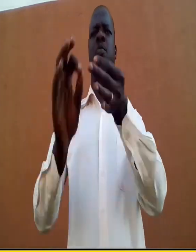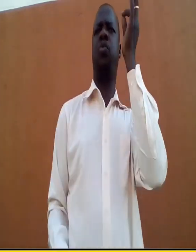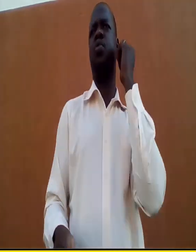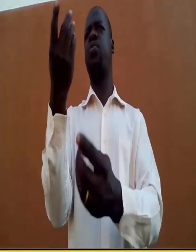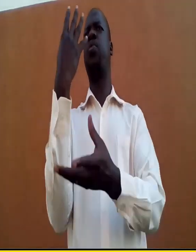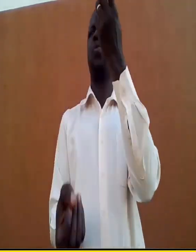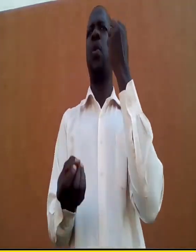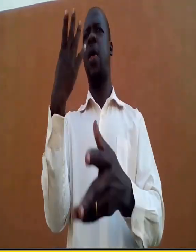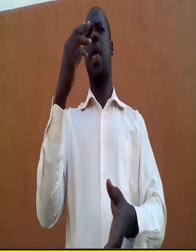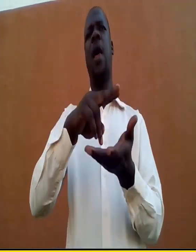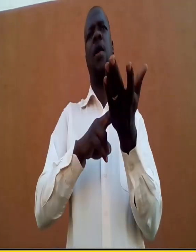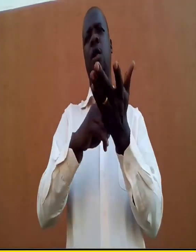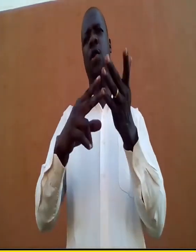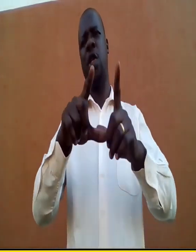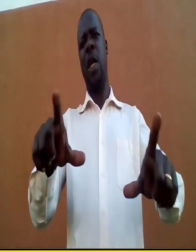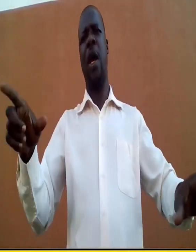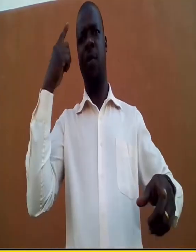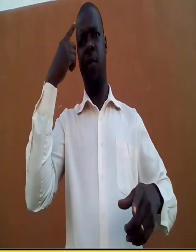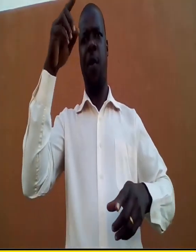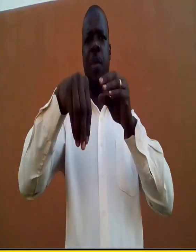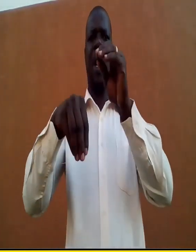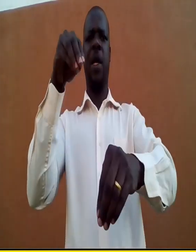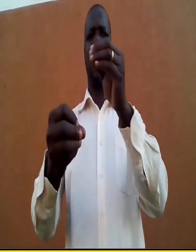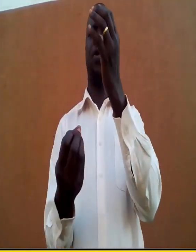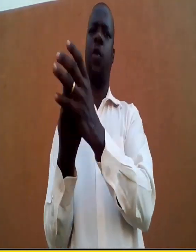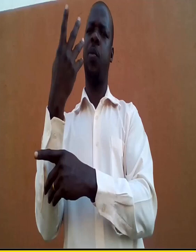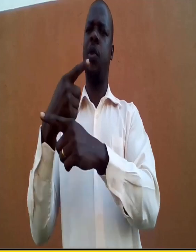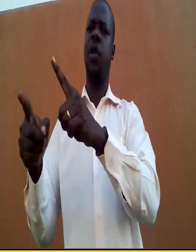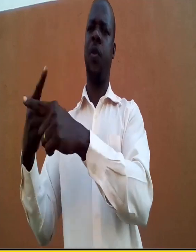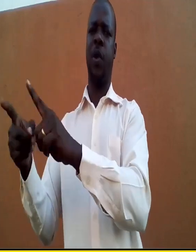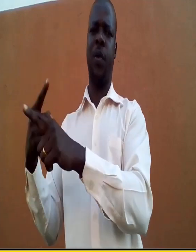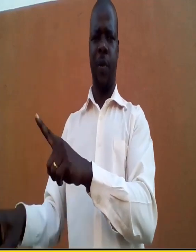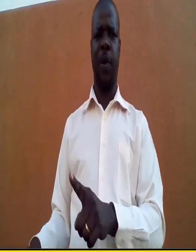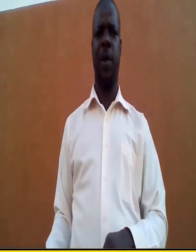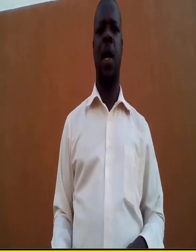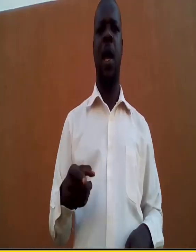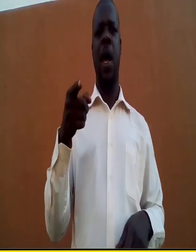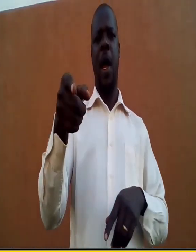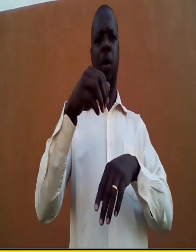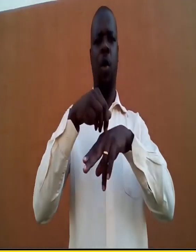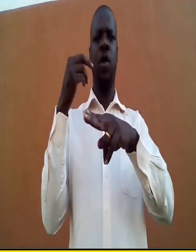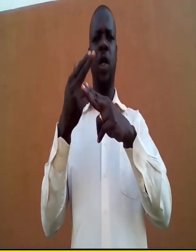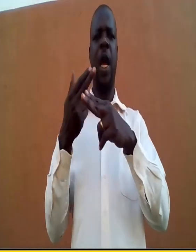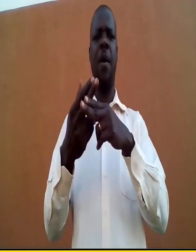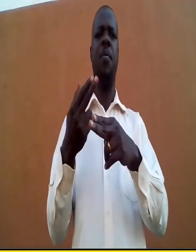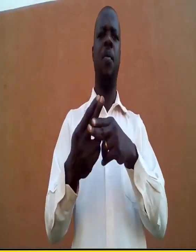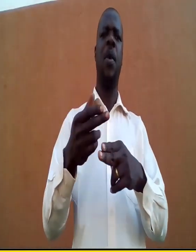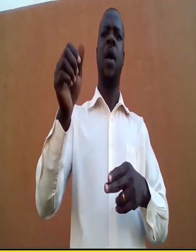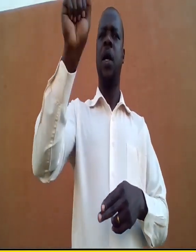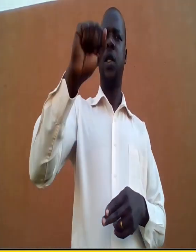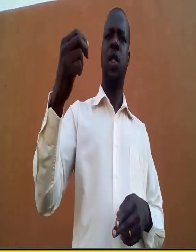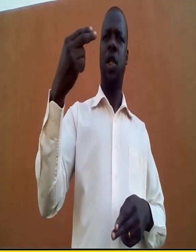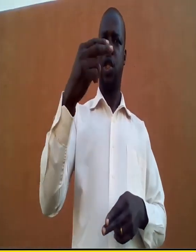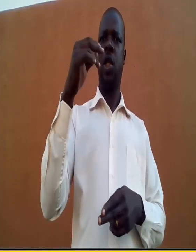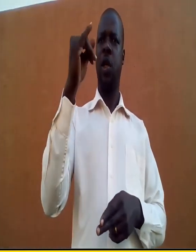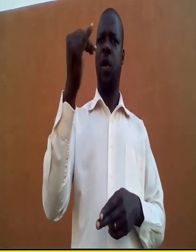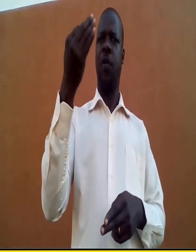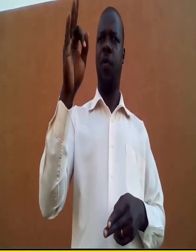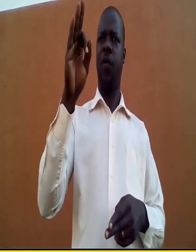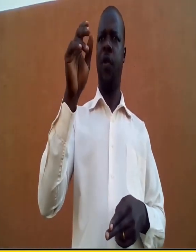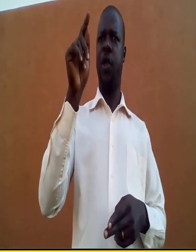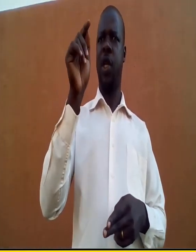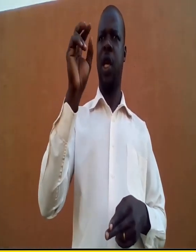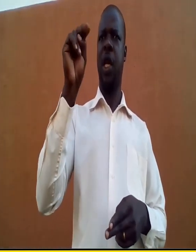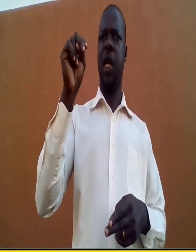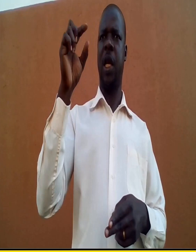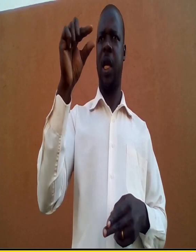When it dries, you burn. And then use the land for planting crops. That is called shifting